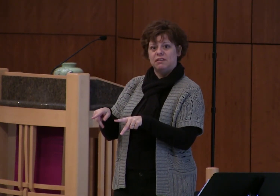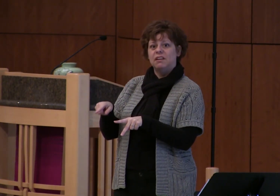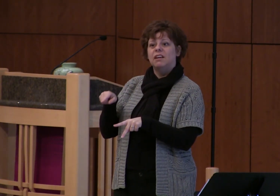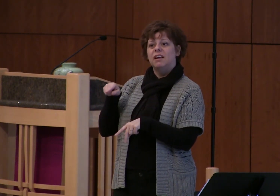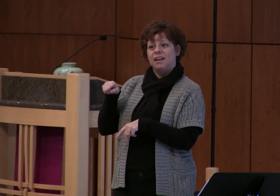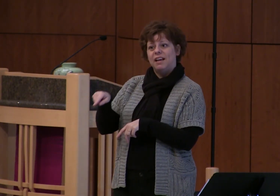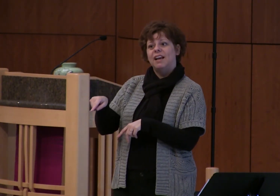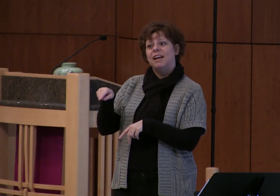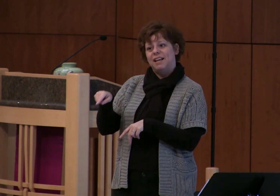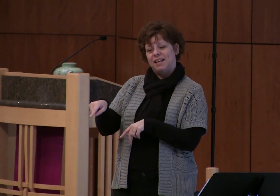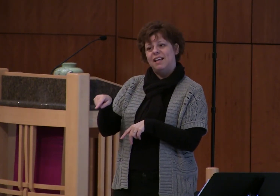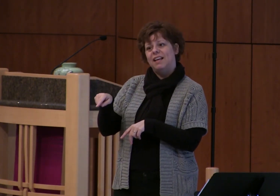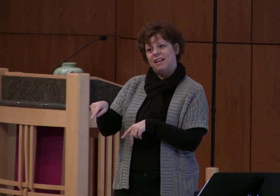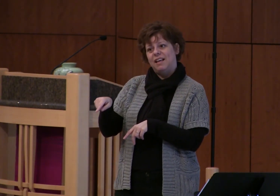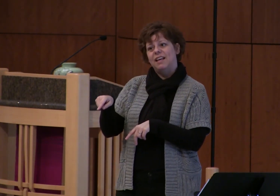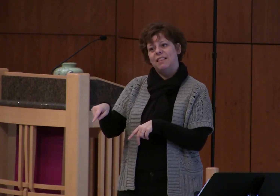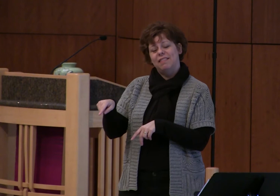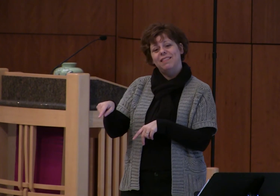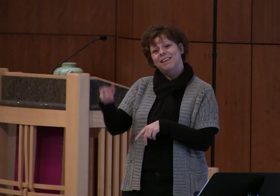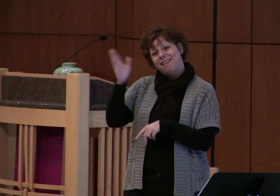God's purview of love